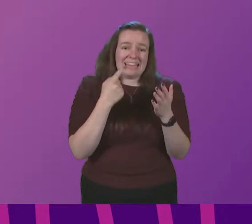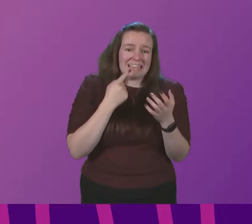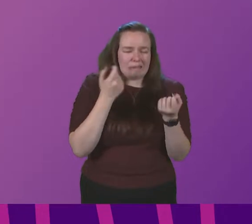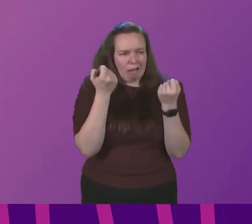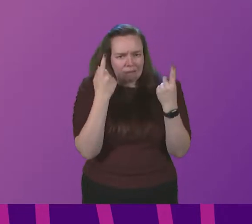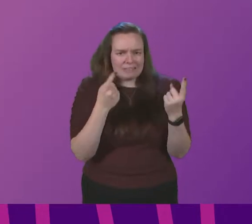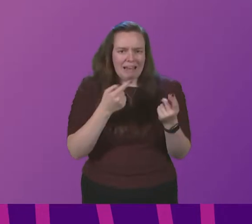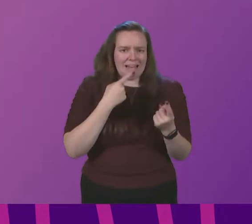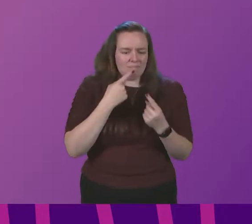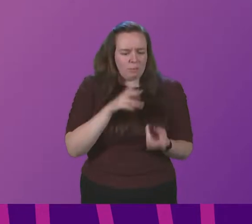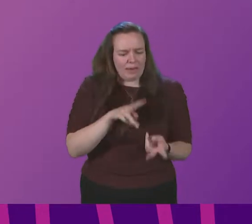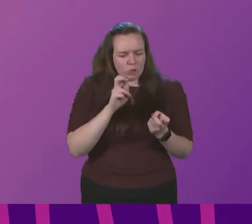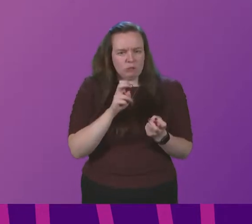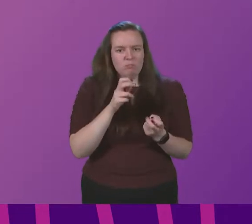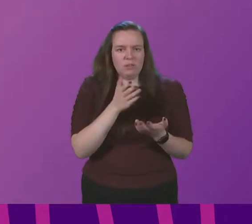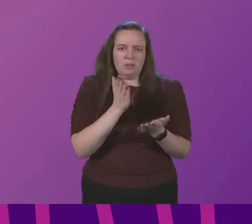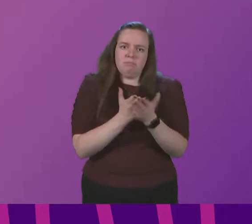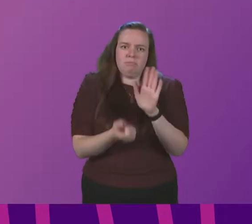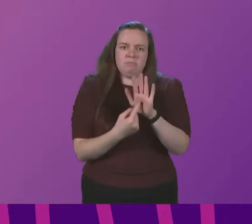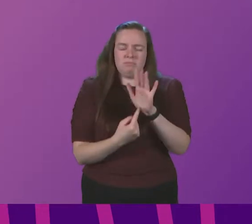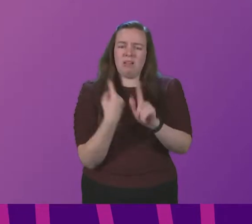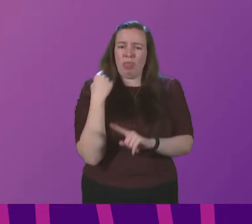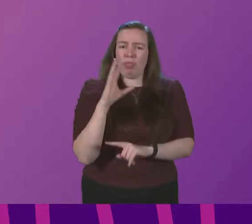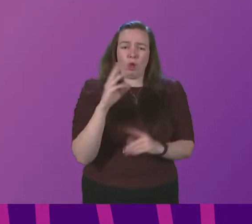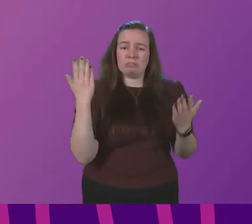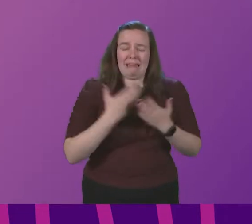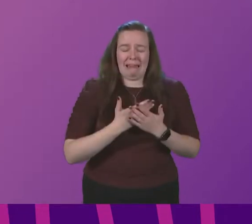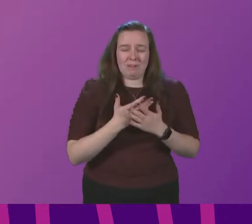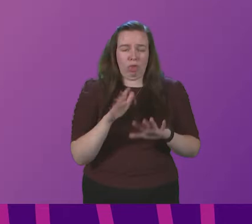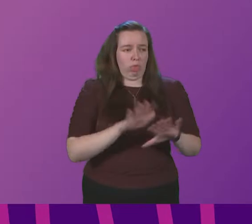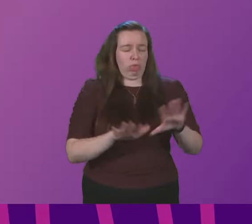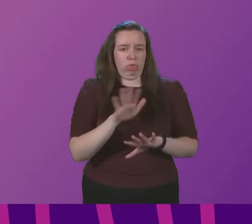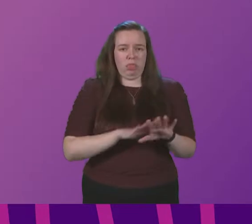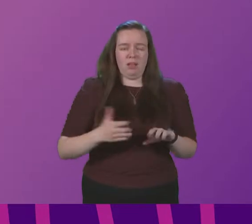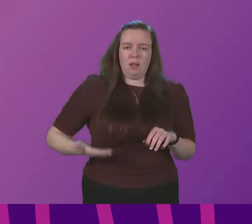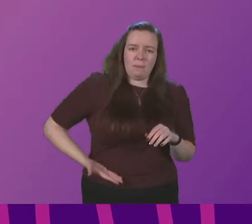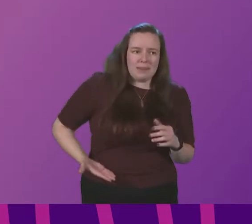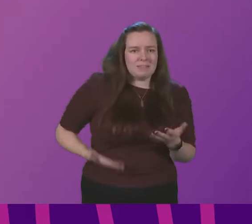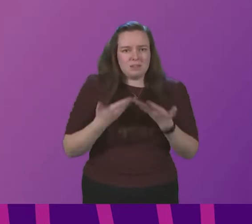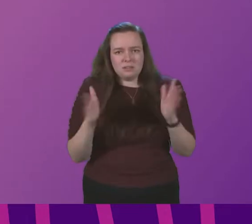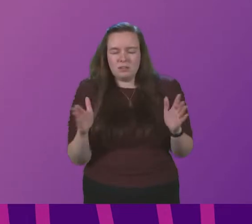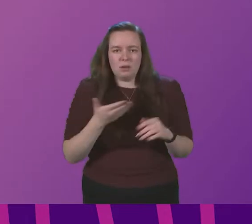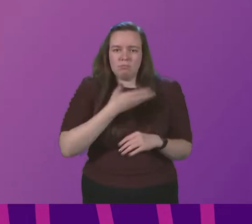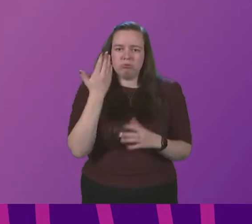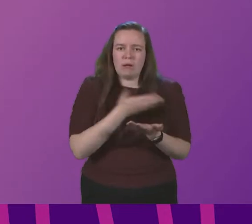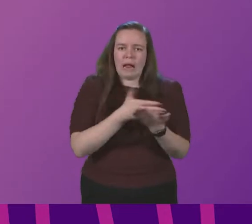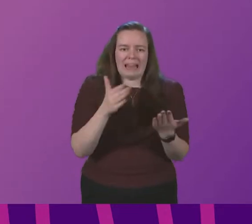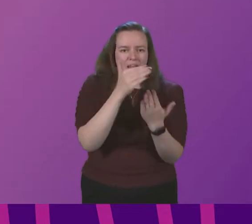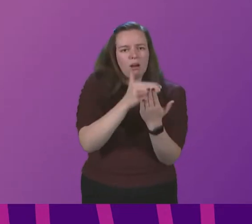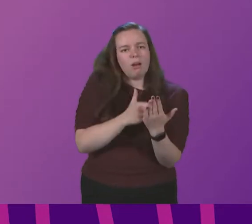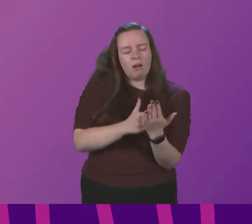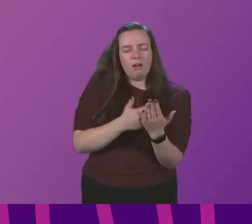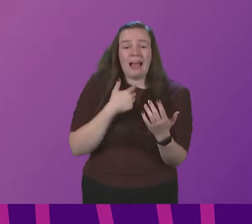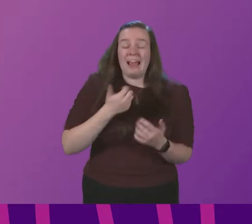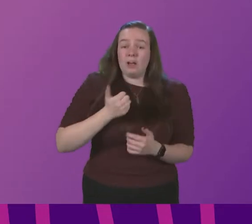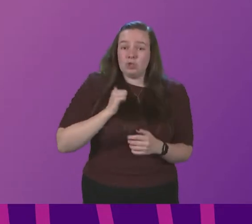and that certainly wasn't the case on Thursday evening with the public and businesses being hugely let down by the lack of clear guidance and I assume the